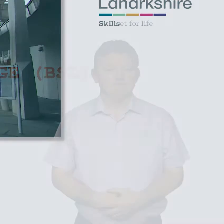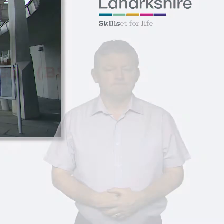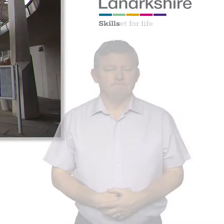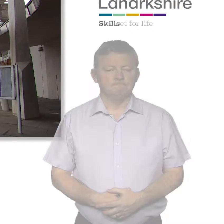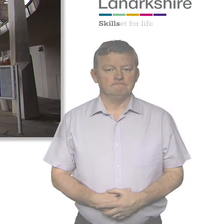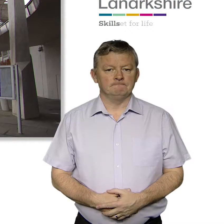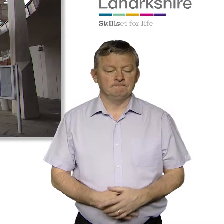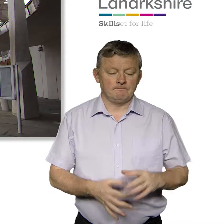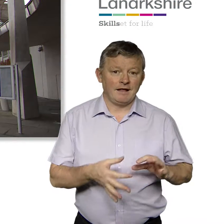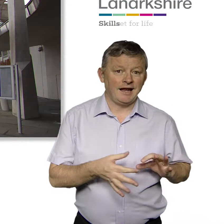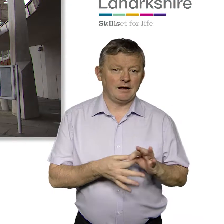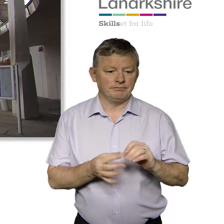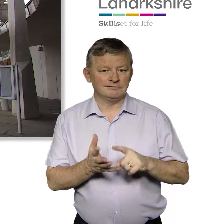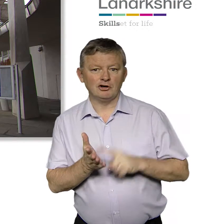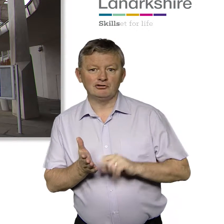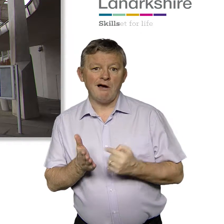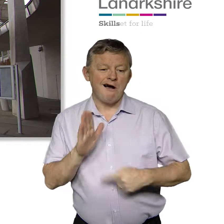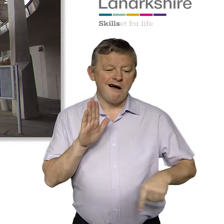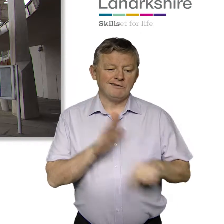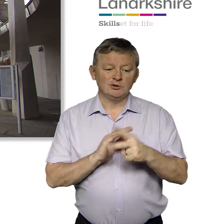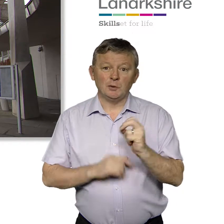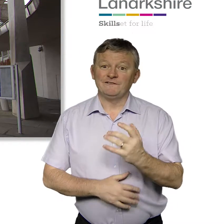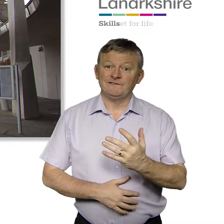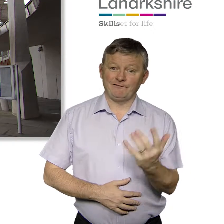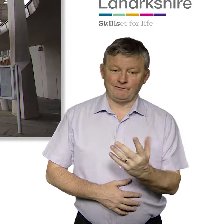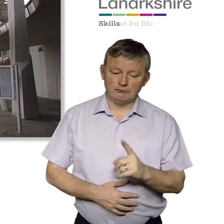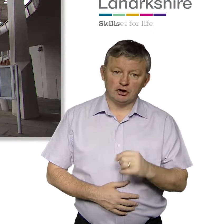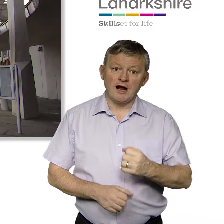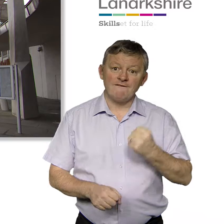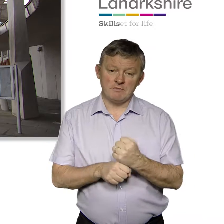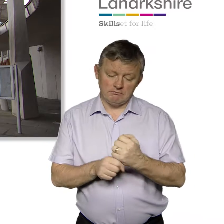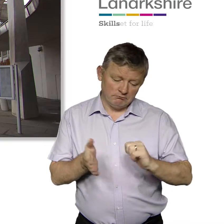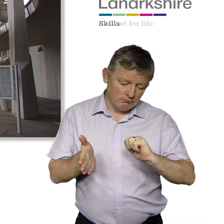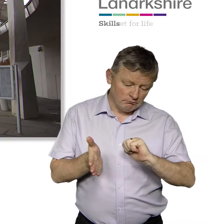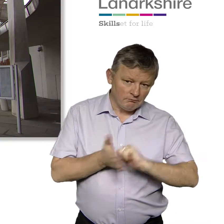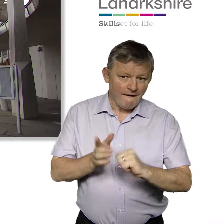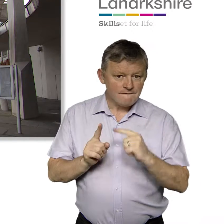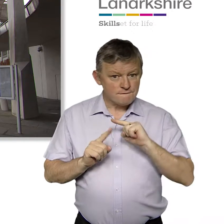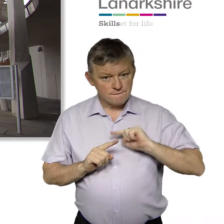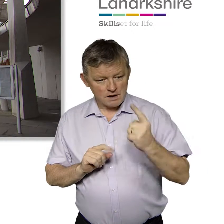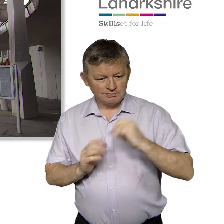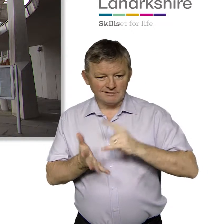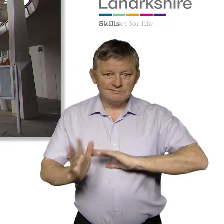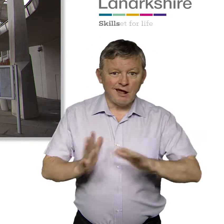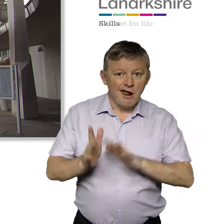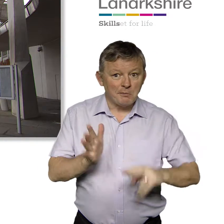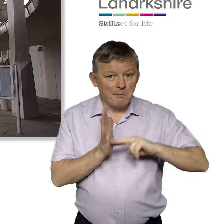Introduction As required by the BSL Scotland Act 2015, the Scottish Government